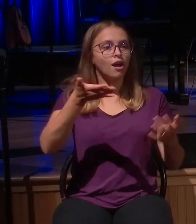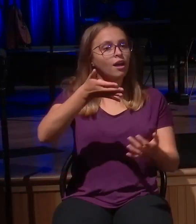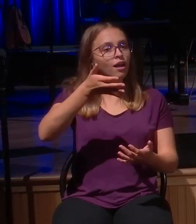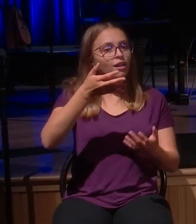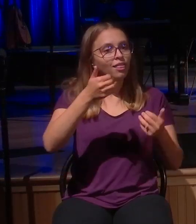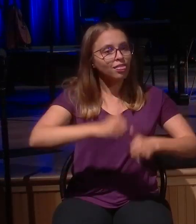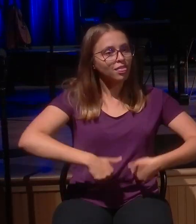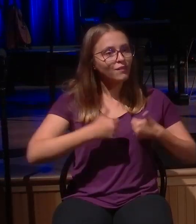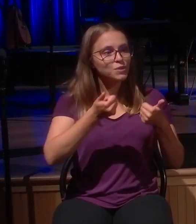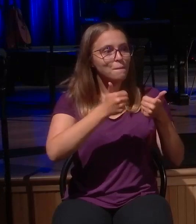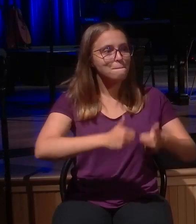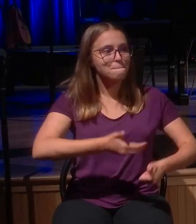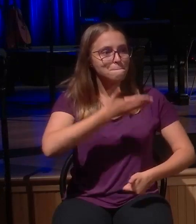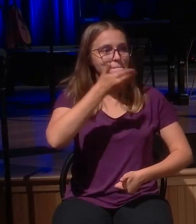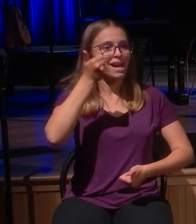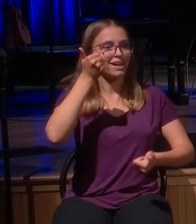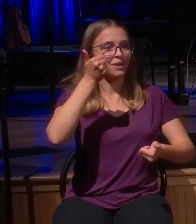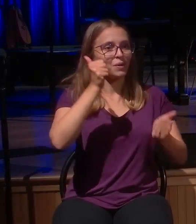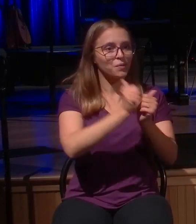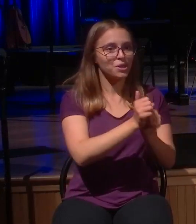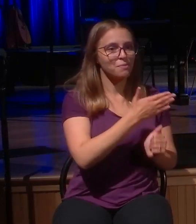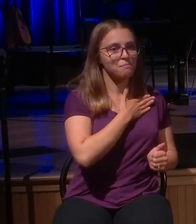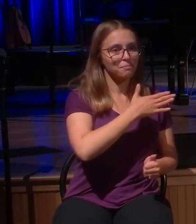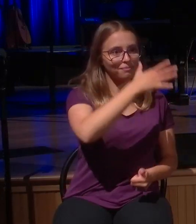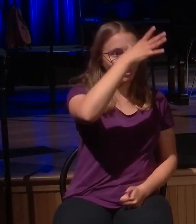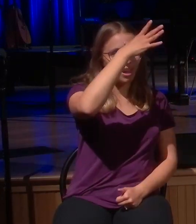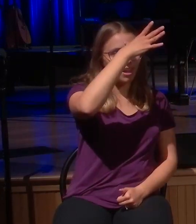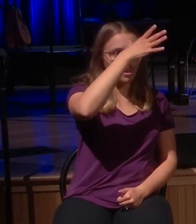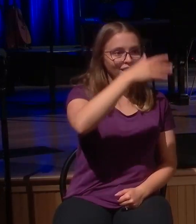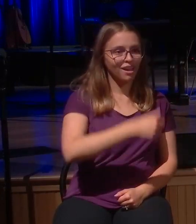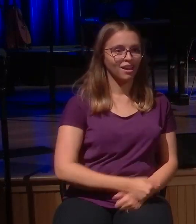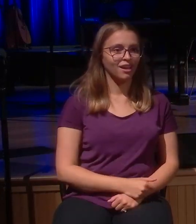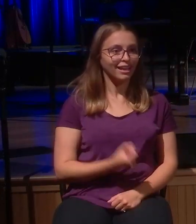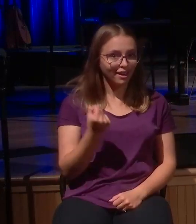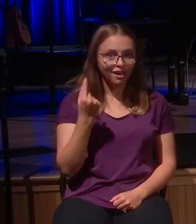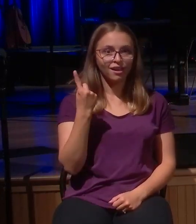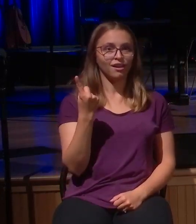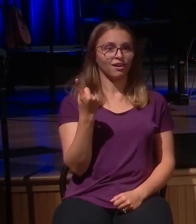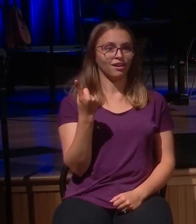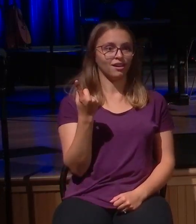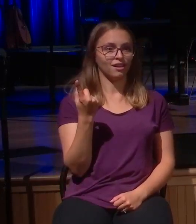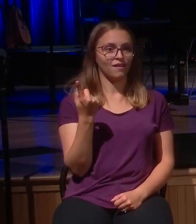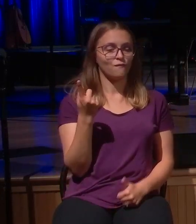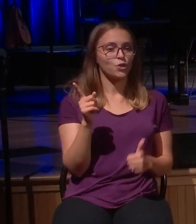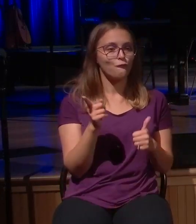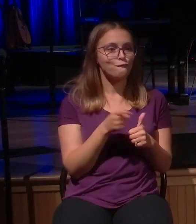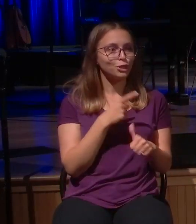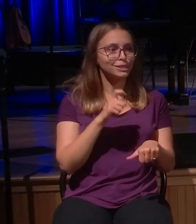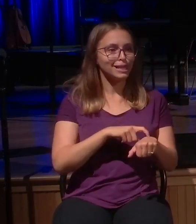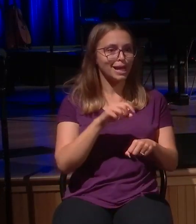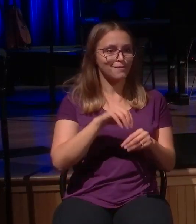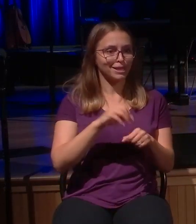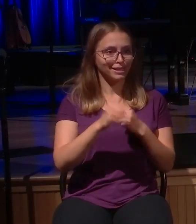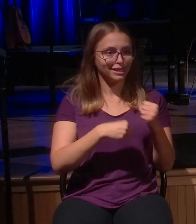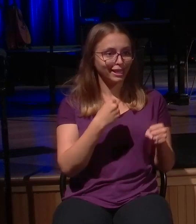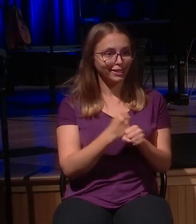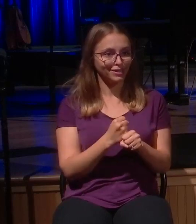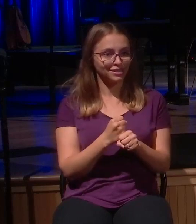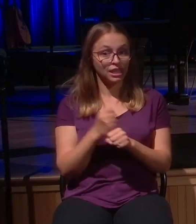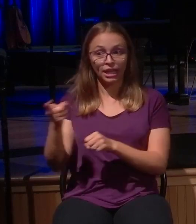father. He comes to his senses. For the first time in years, he was rebellious. He was reckless.